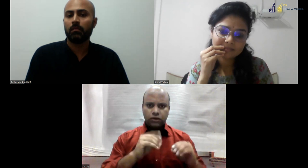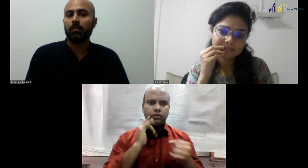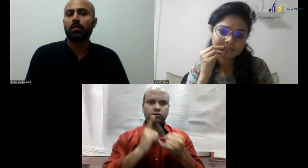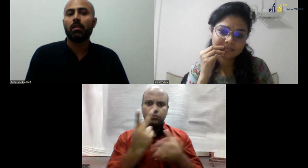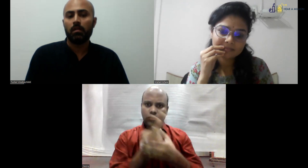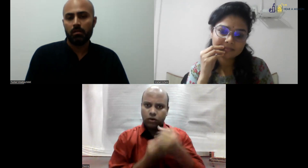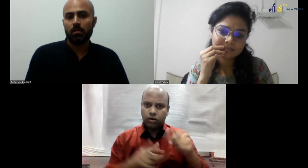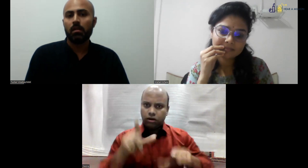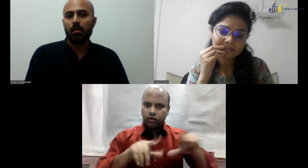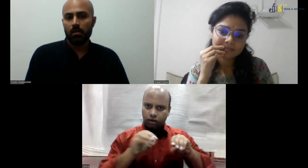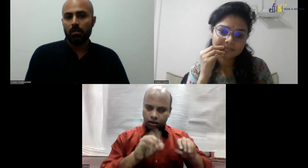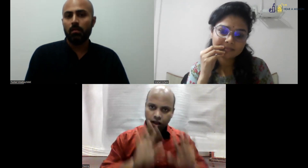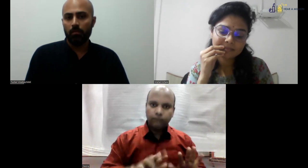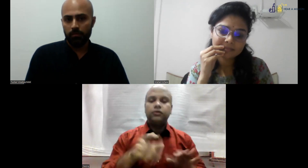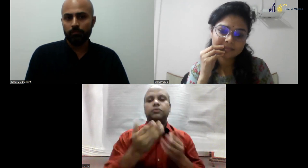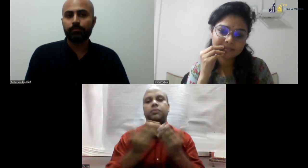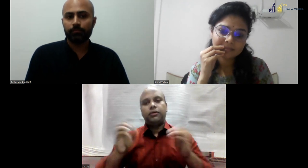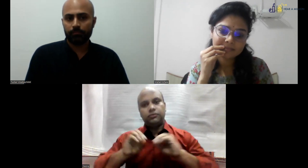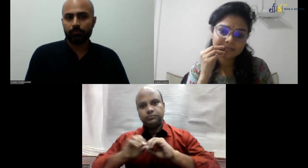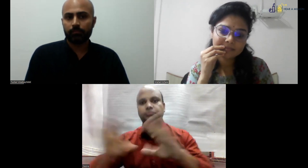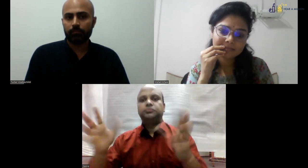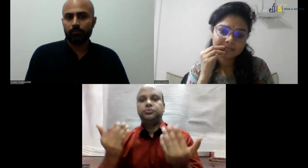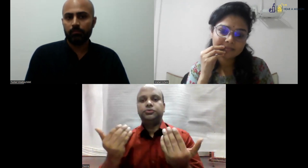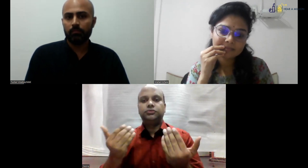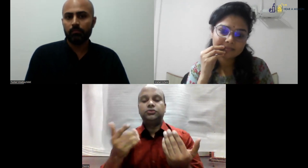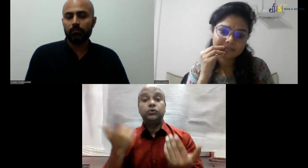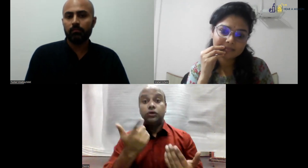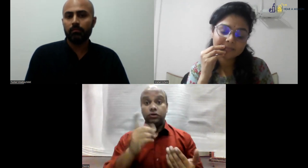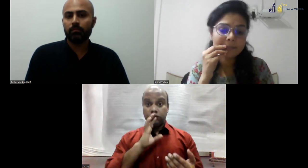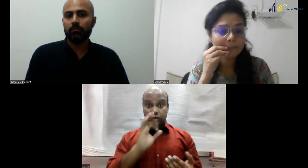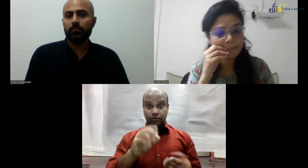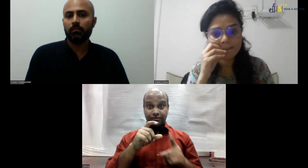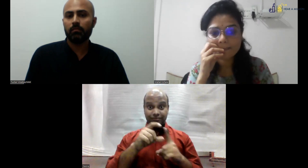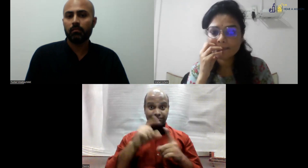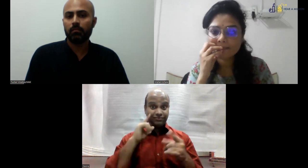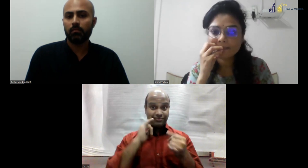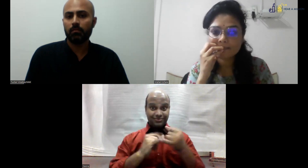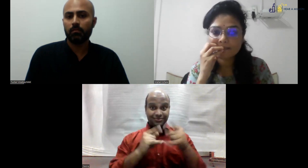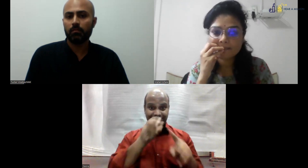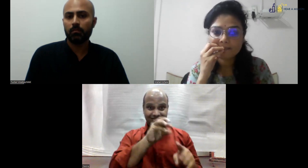newspapers, they get information and you tell them that this is a school. You have a bilingual school.